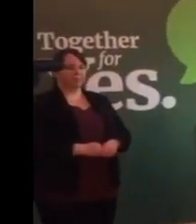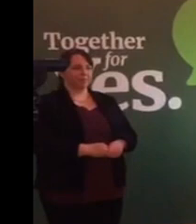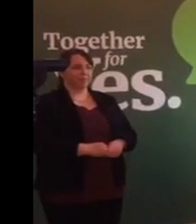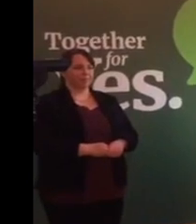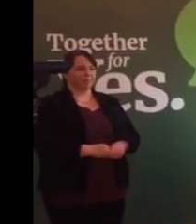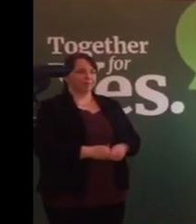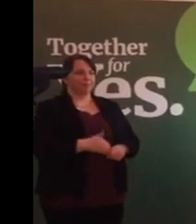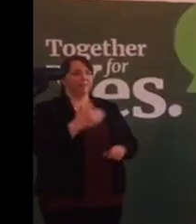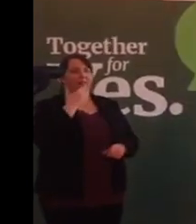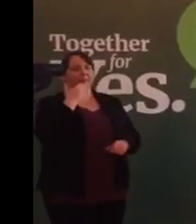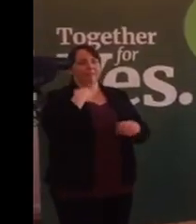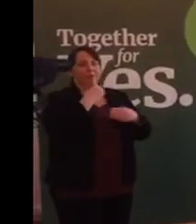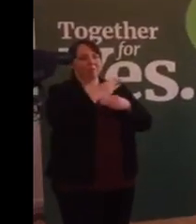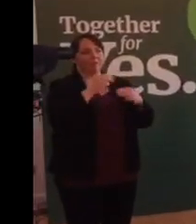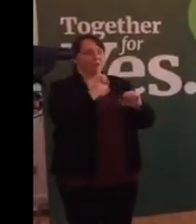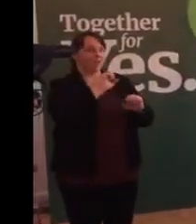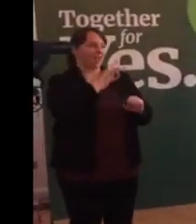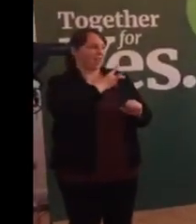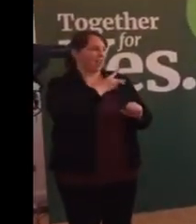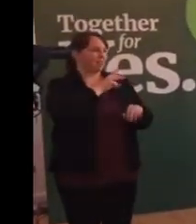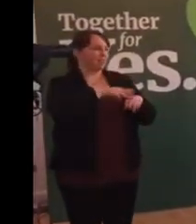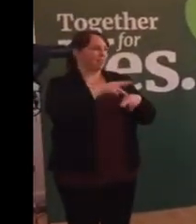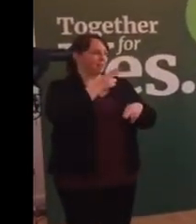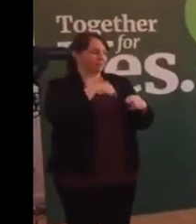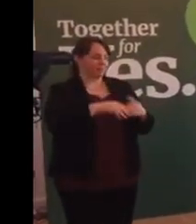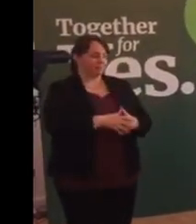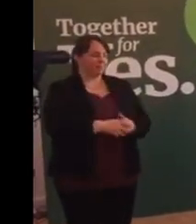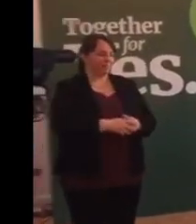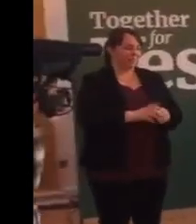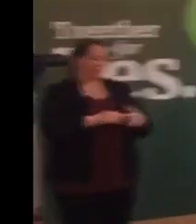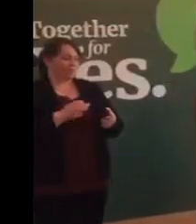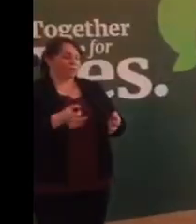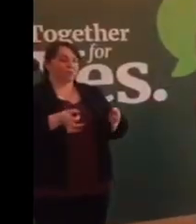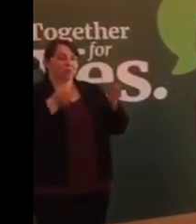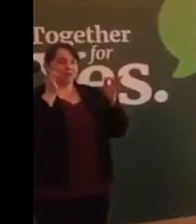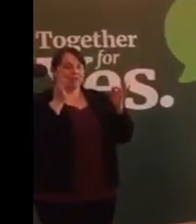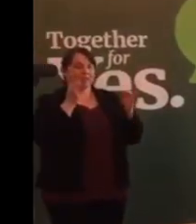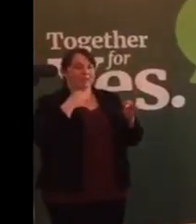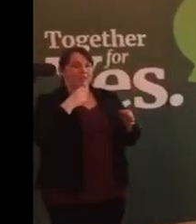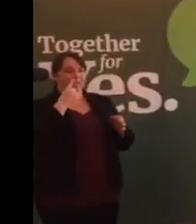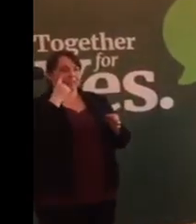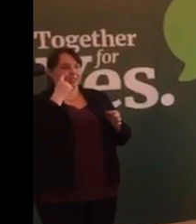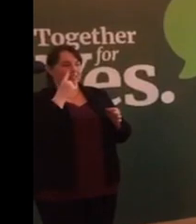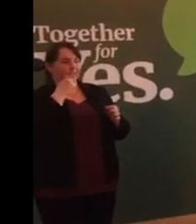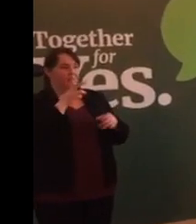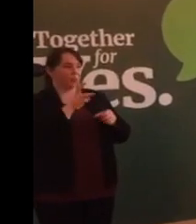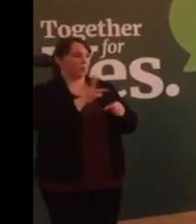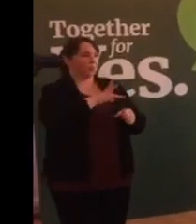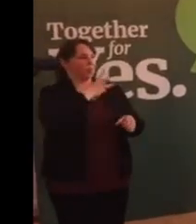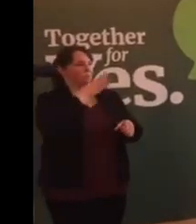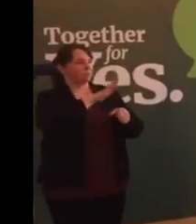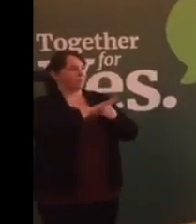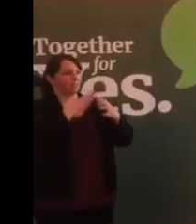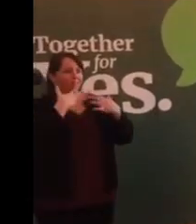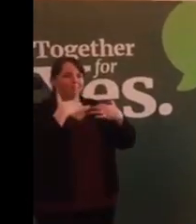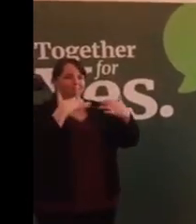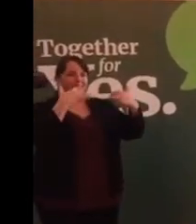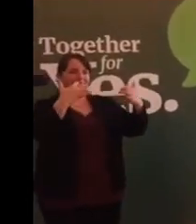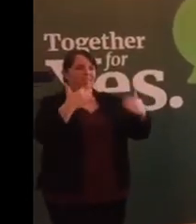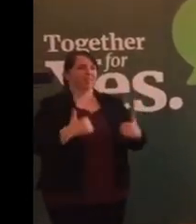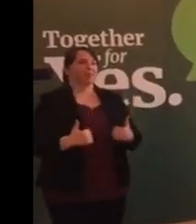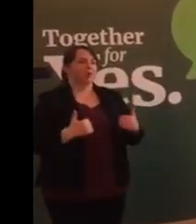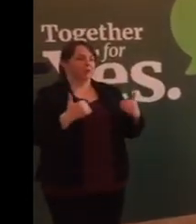Thank you very much for your kind welcome and it's great to see this wonderful crowd here this morning.